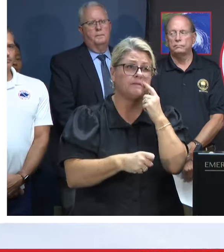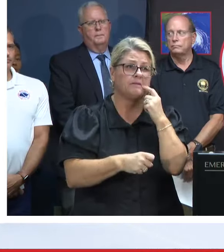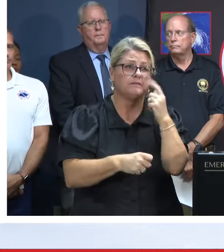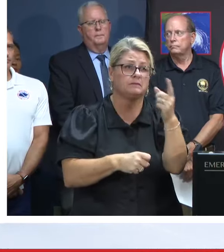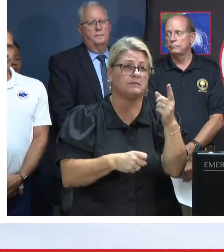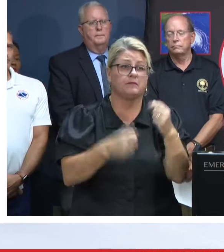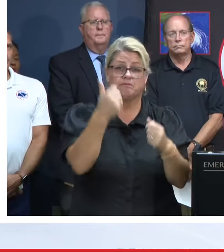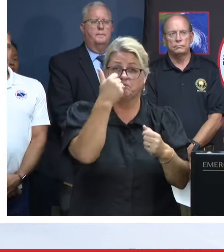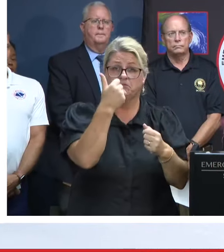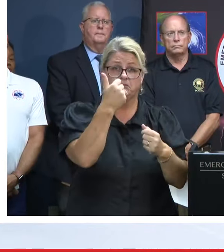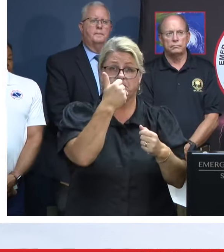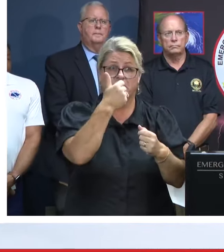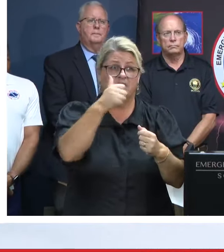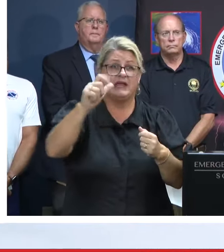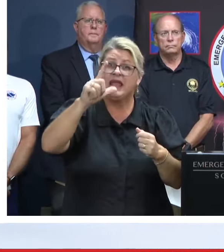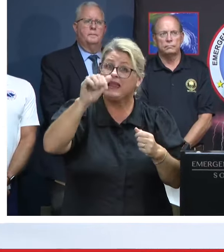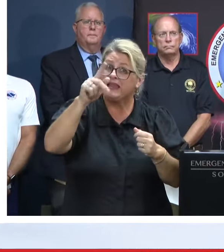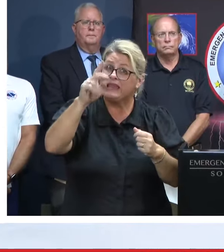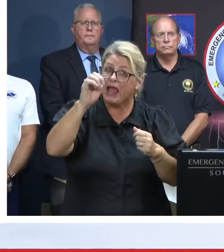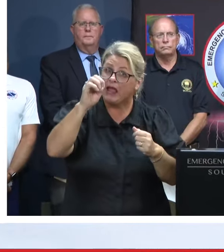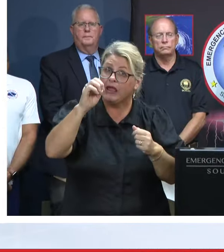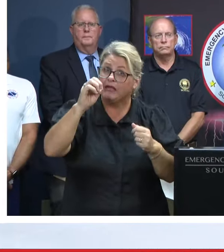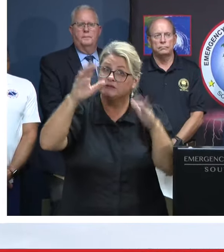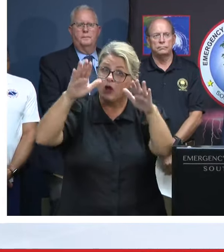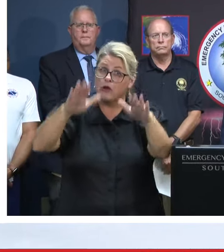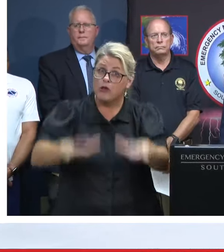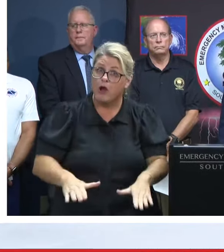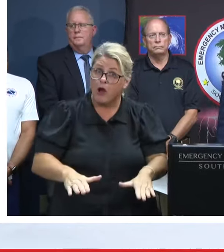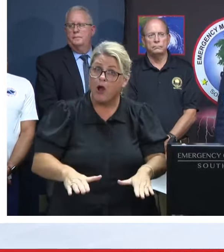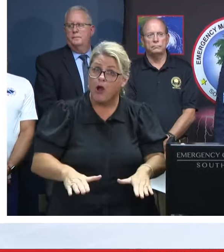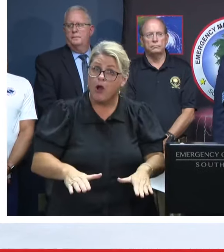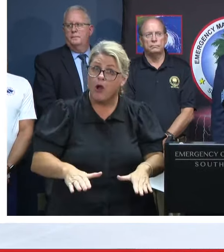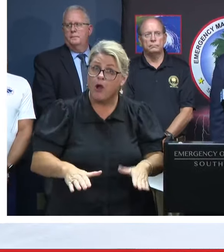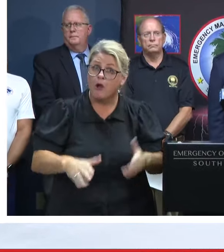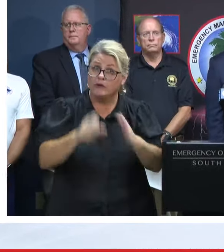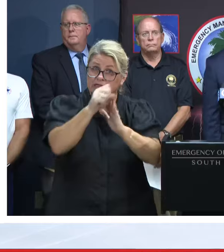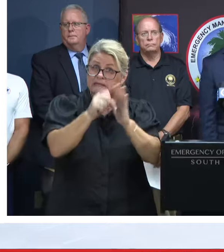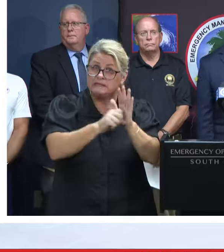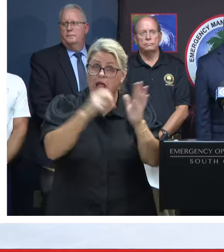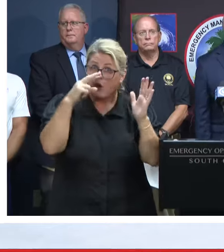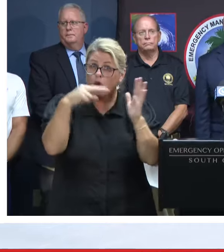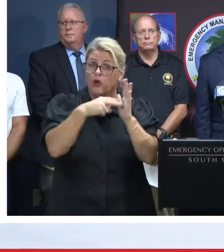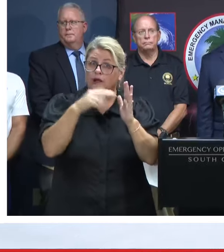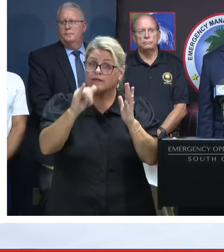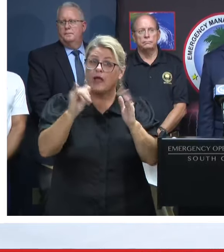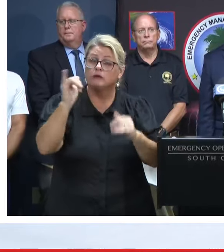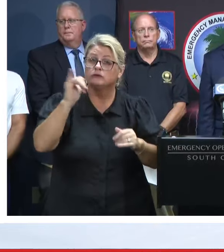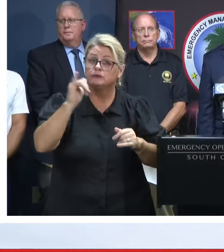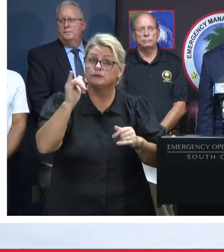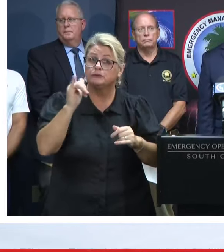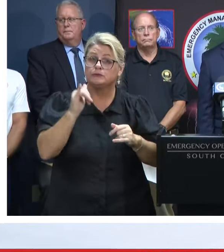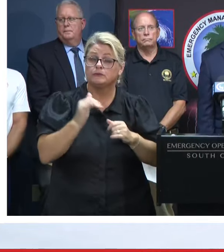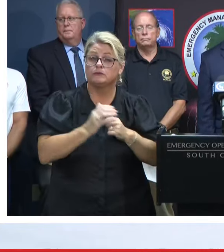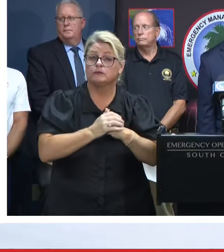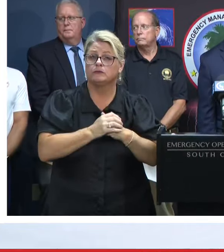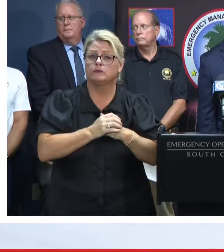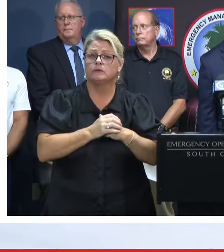Have any of the lake levels been lowered to this point? Is that something that the state is monitoring to see if that potentially needs to happen?